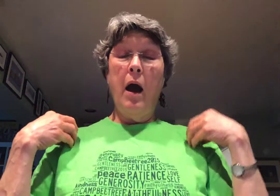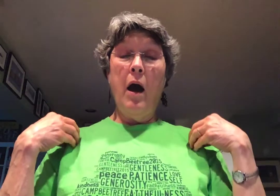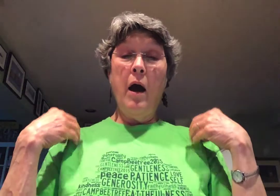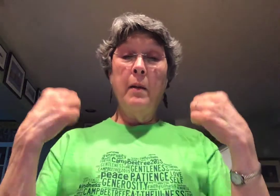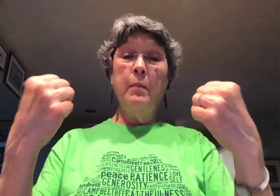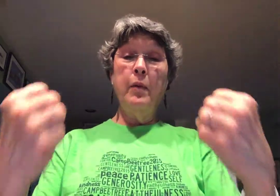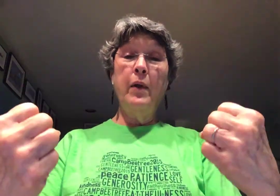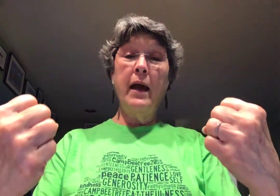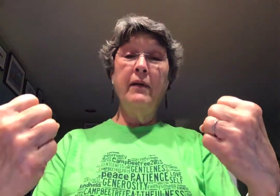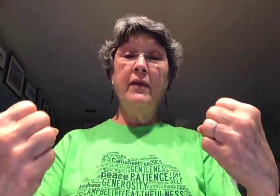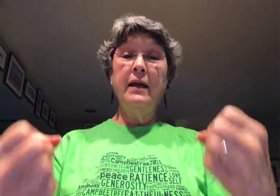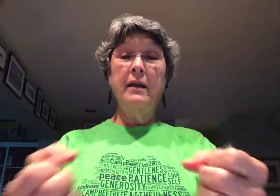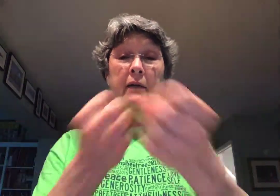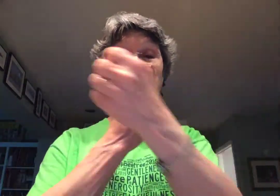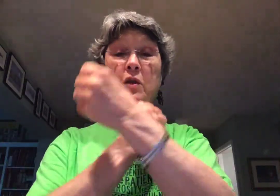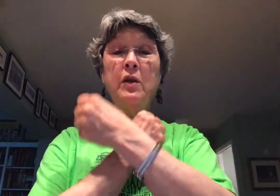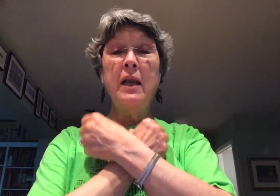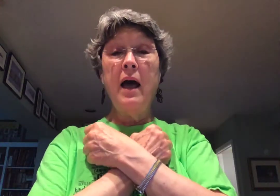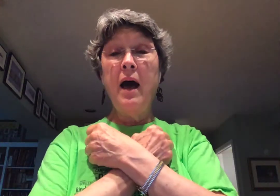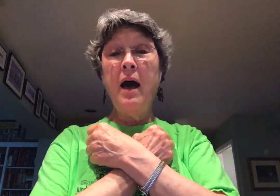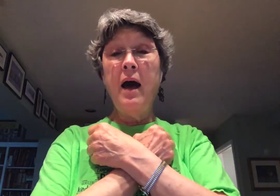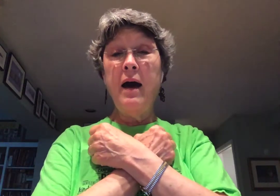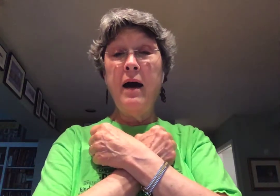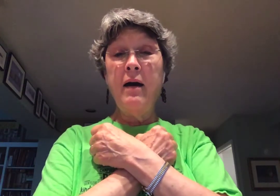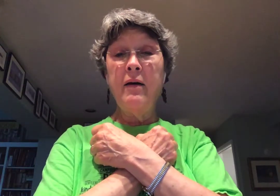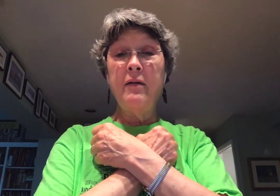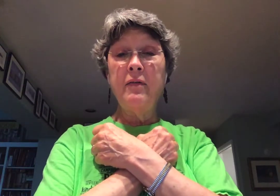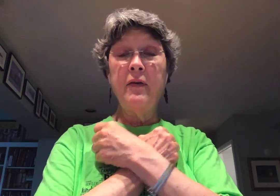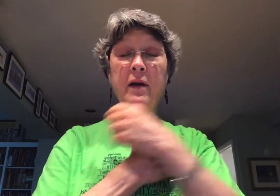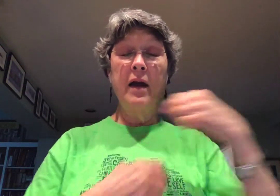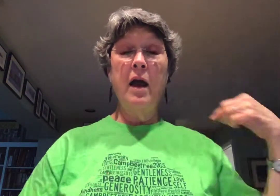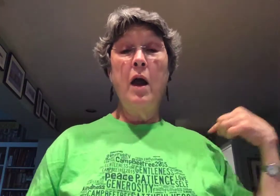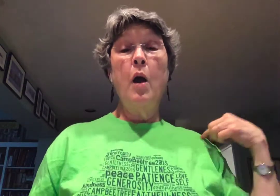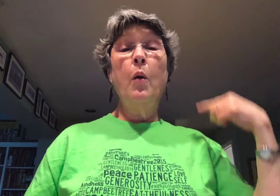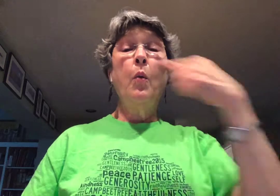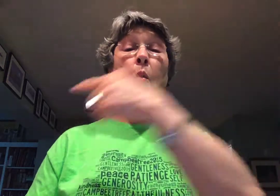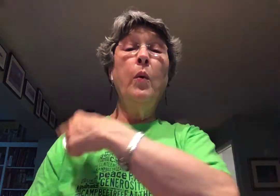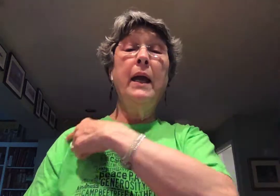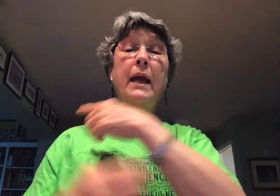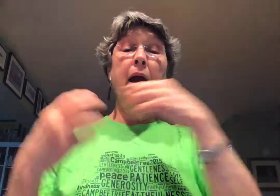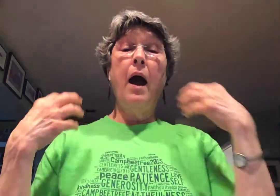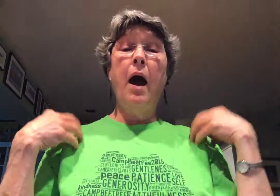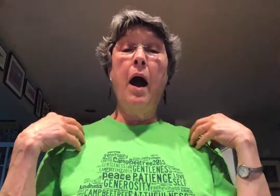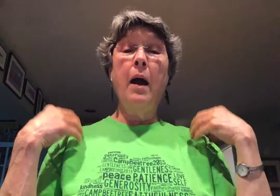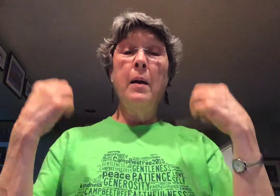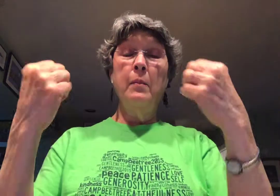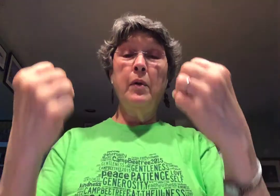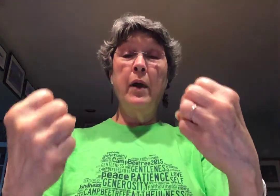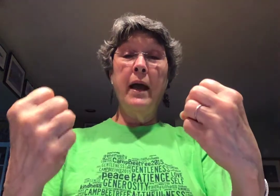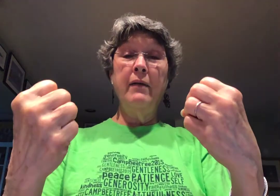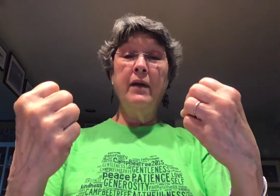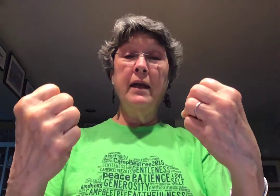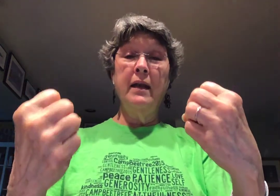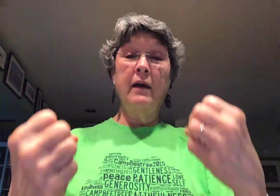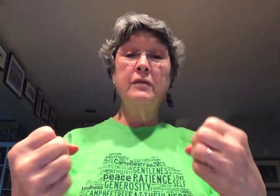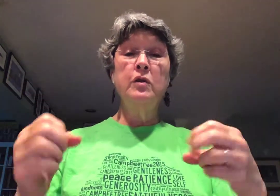We brave enough to love. We are brave enough to